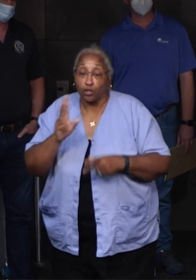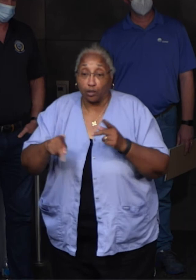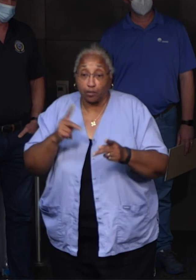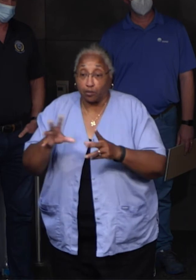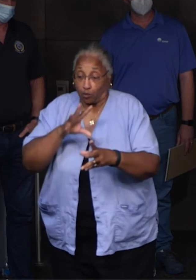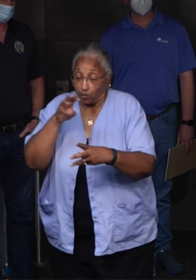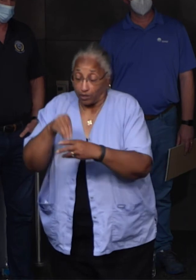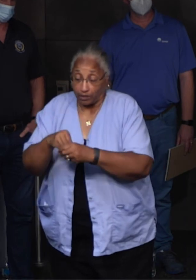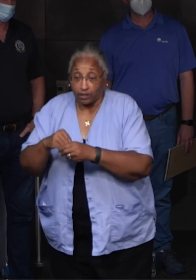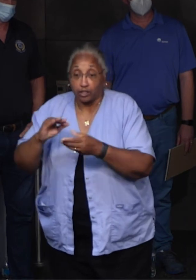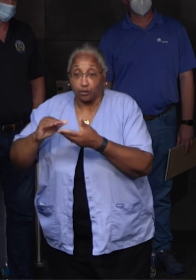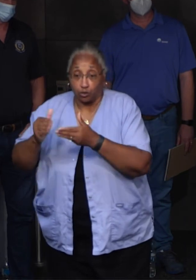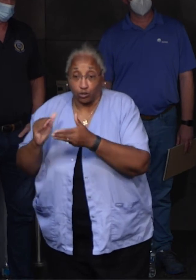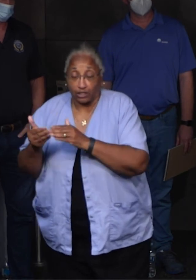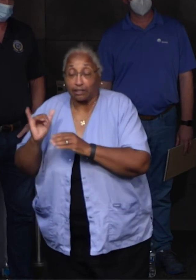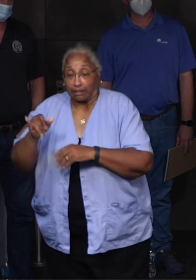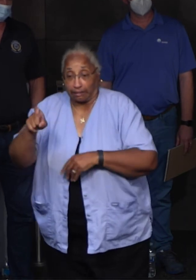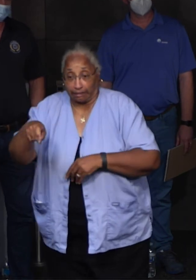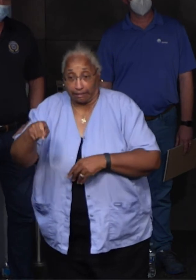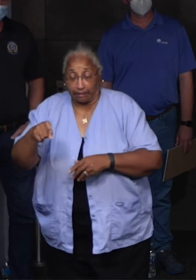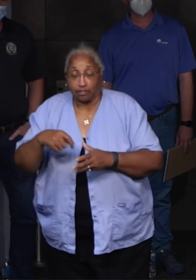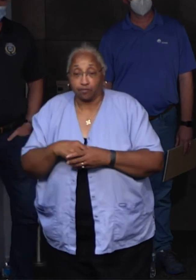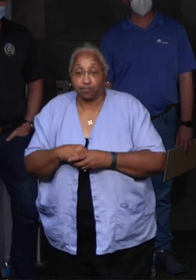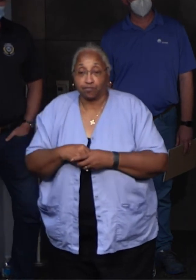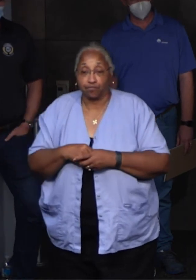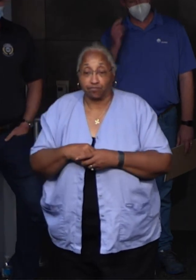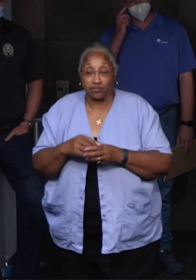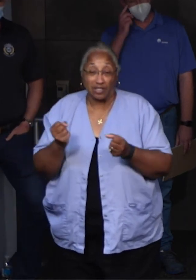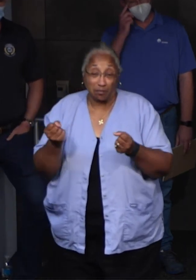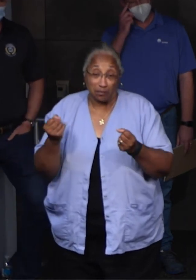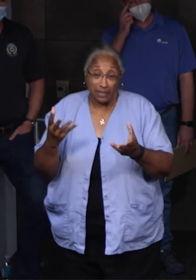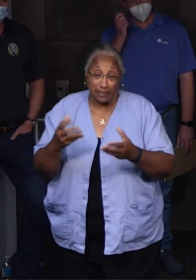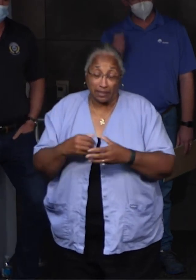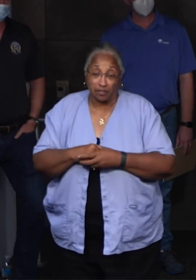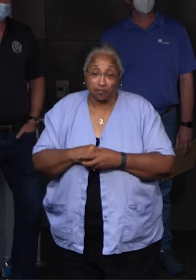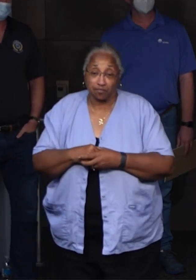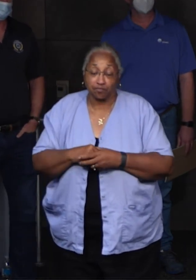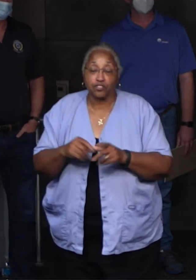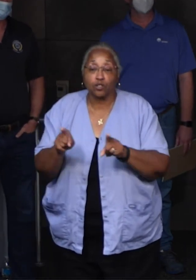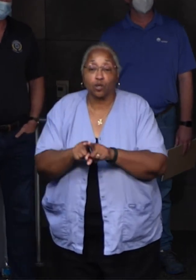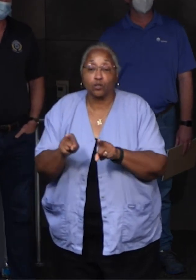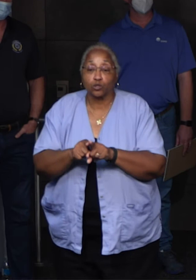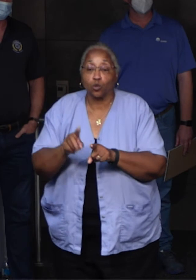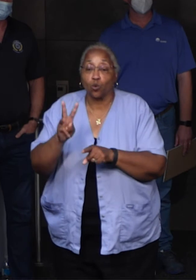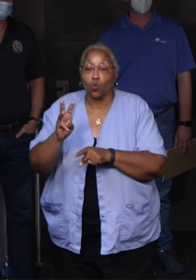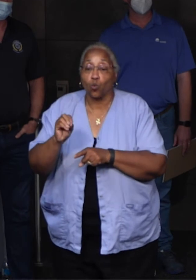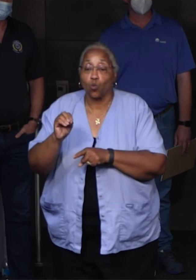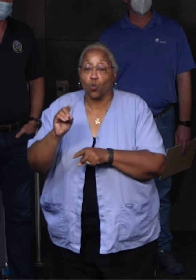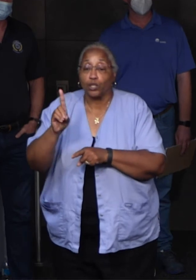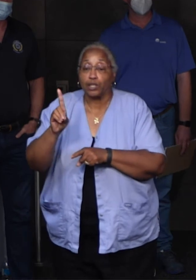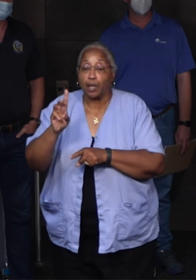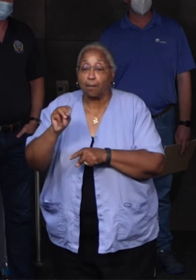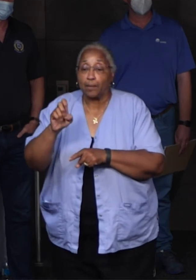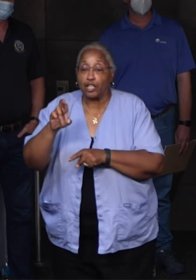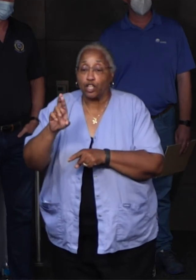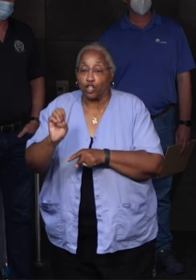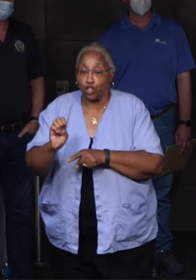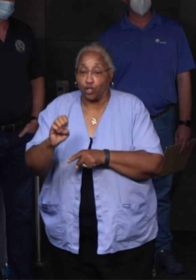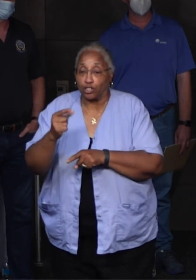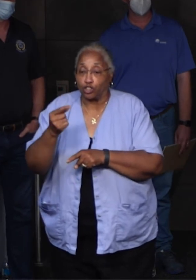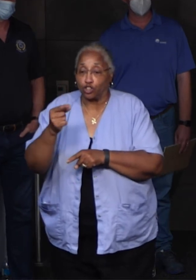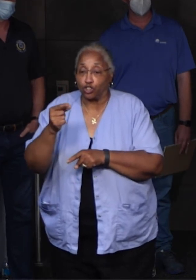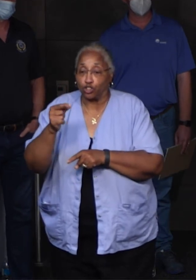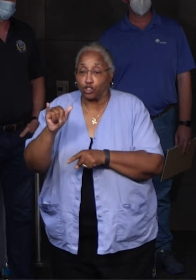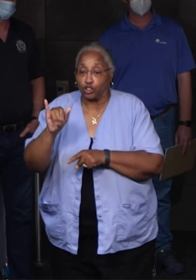community who are in need, and there are many. And also at Whitmere Gym, we'll be doing the